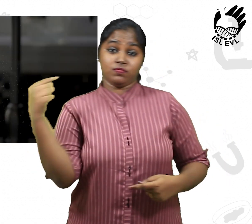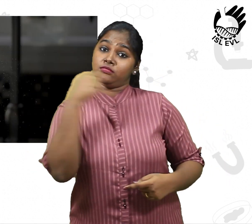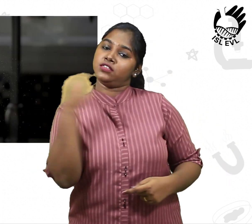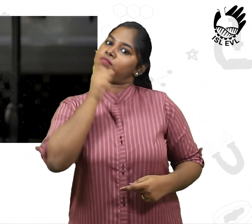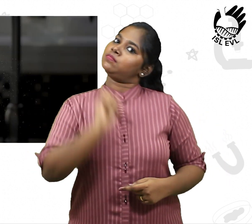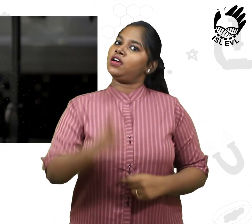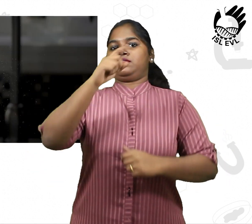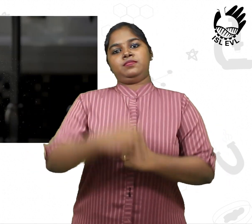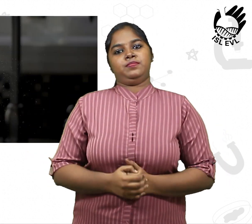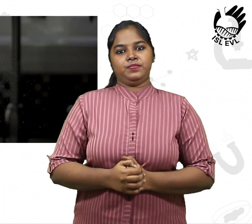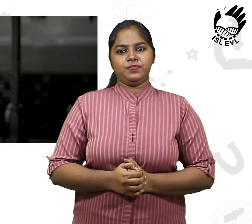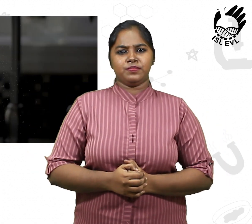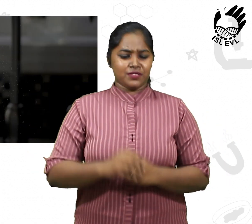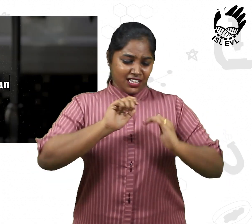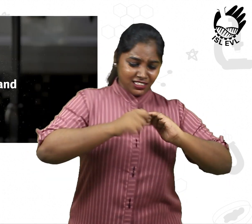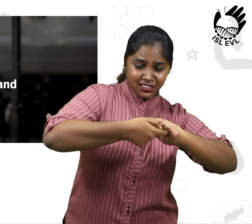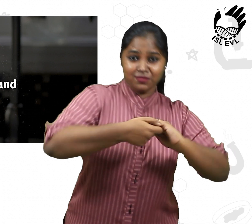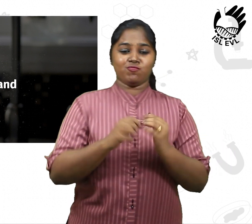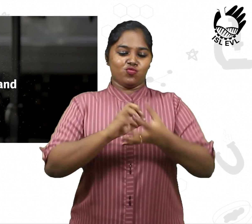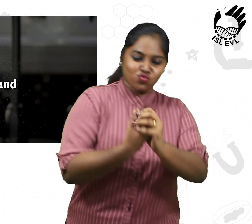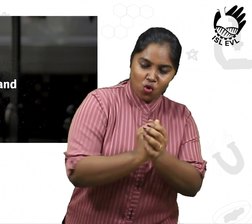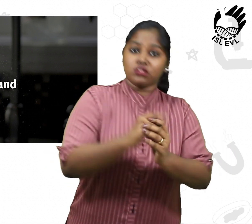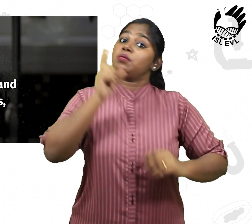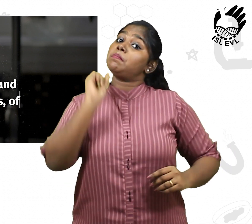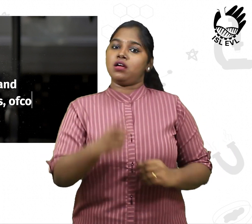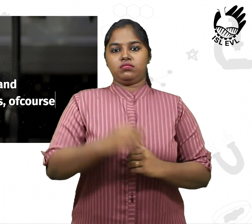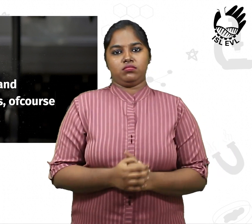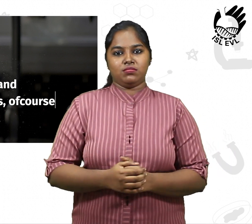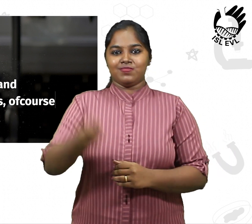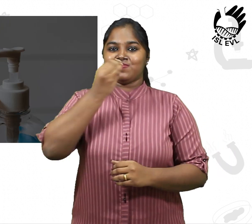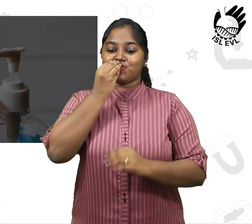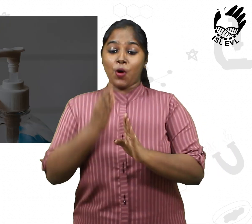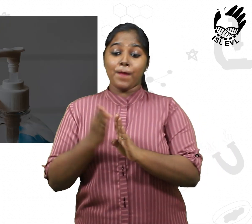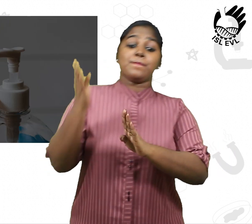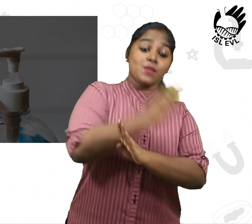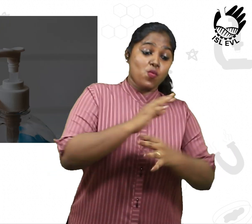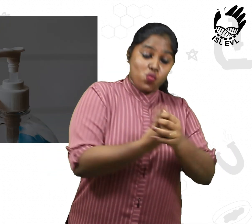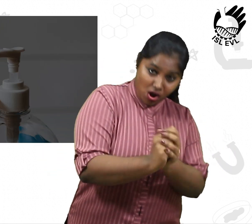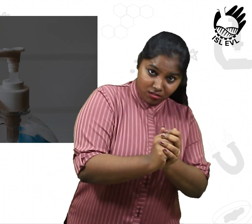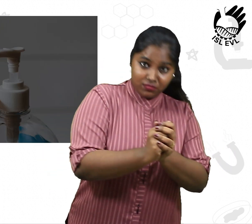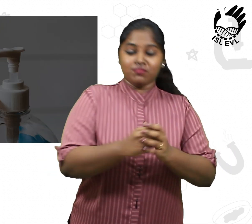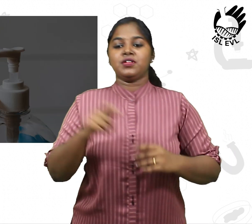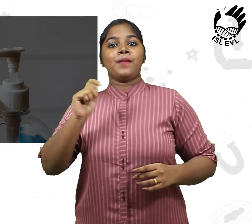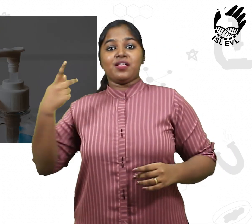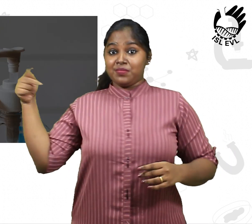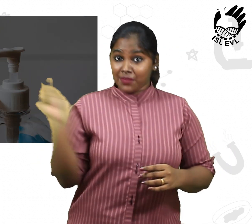regularly, brush and floss. Trim your nails and wash your hands of course. Wash them before you eat food,